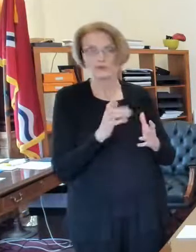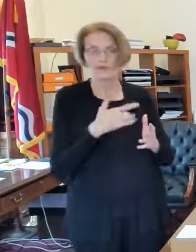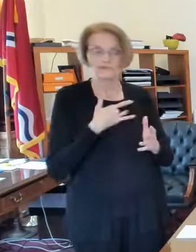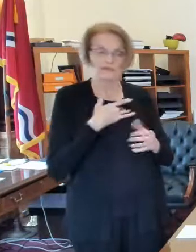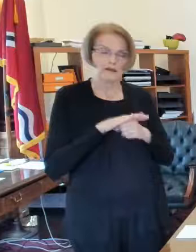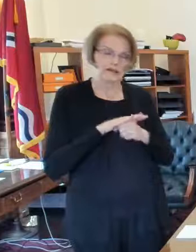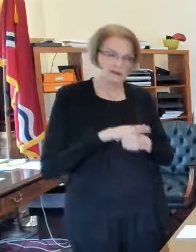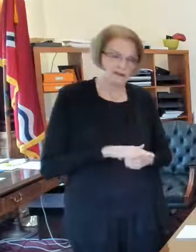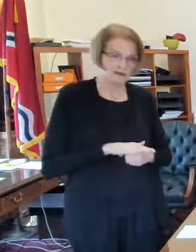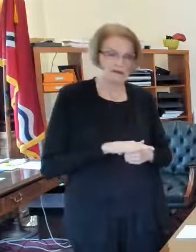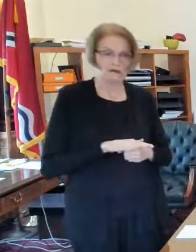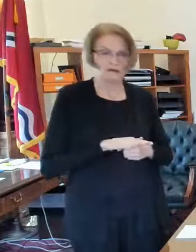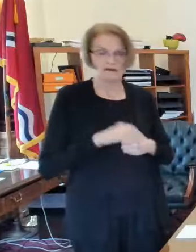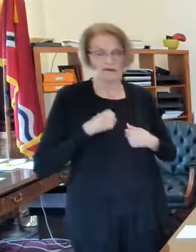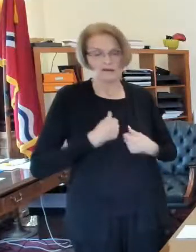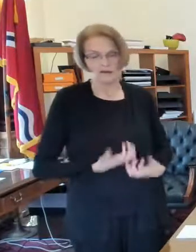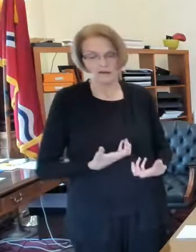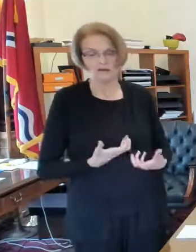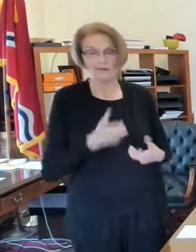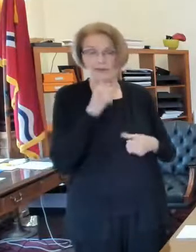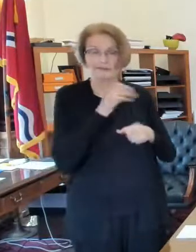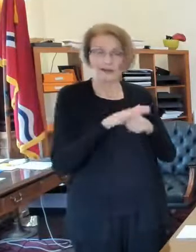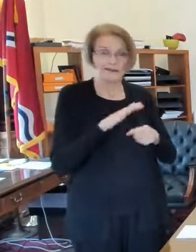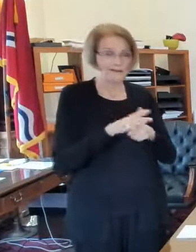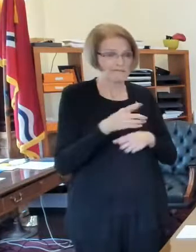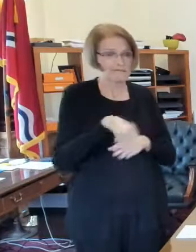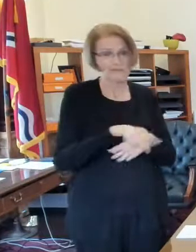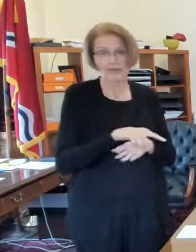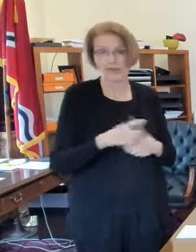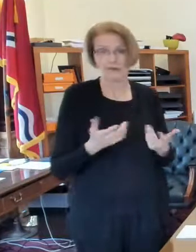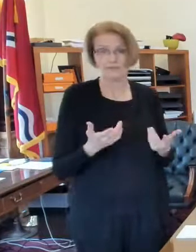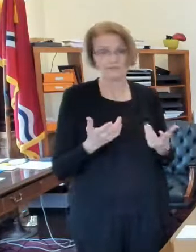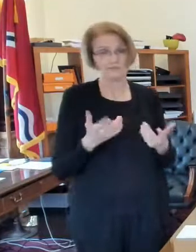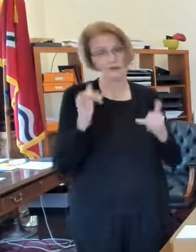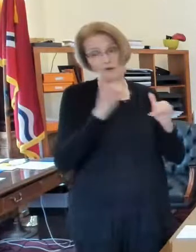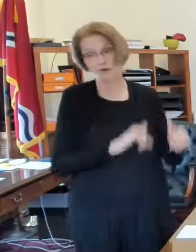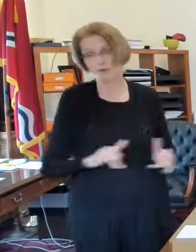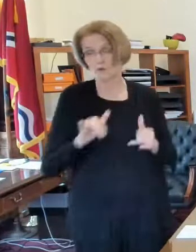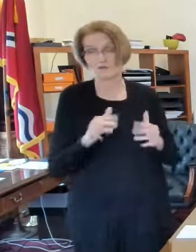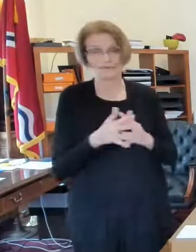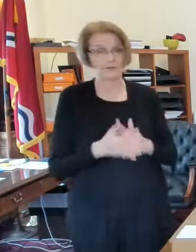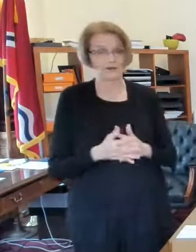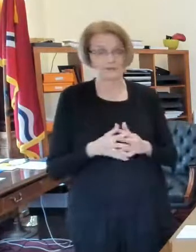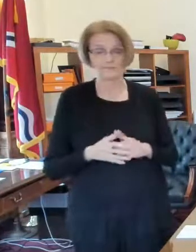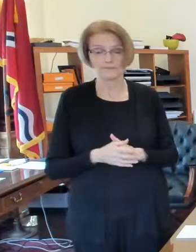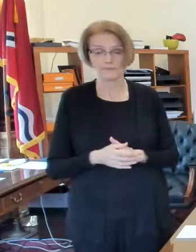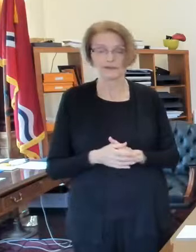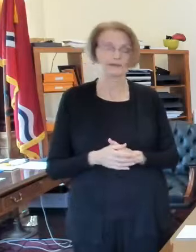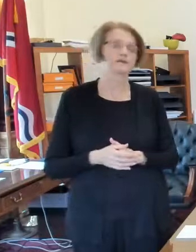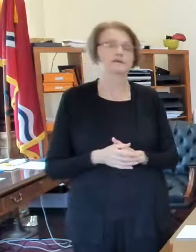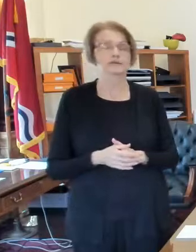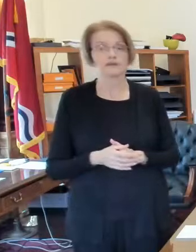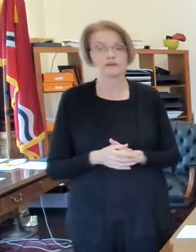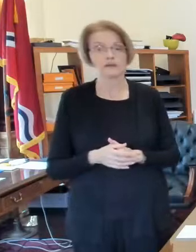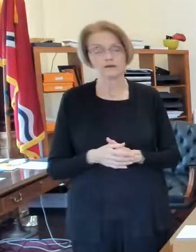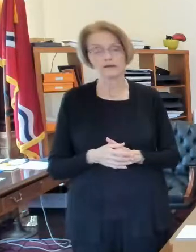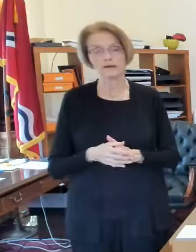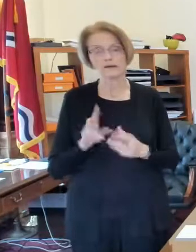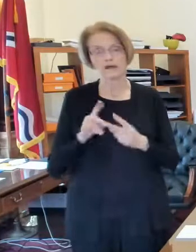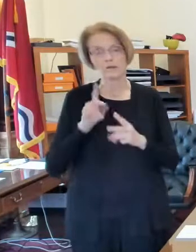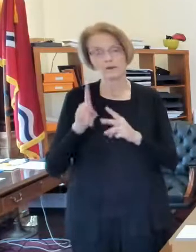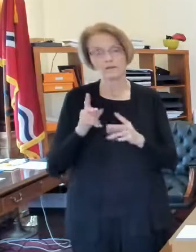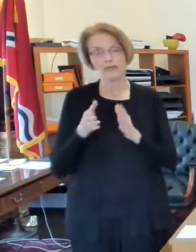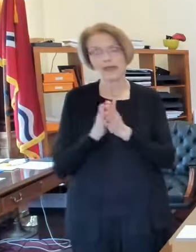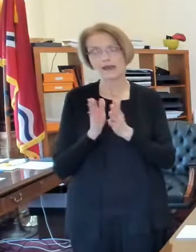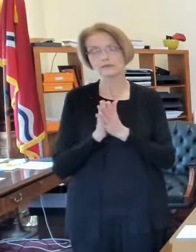there just are not enough of them considering what's happening all across the u.s a couple of folks have asked for a status update on